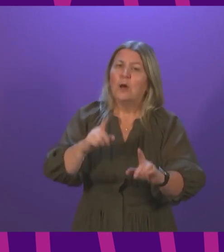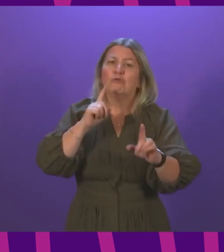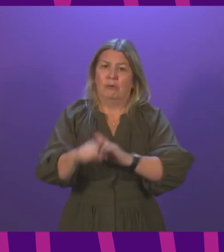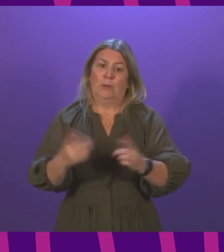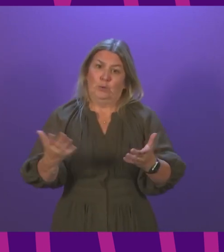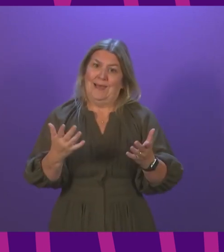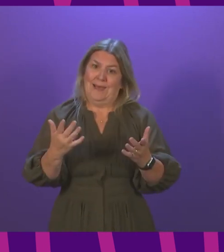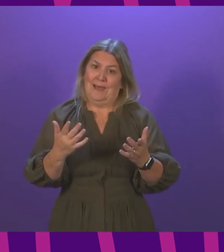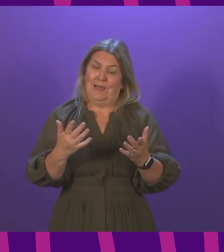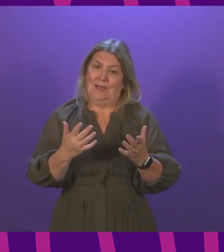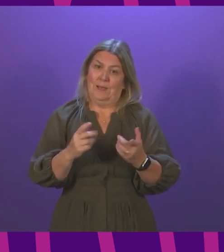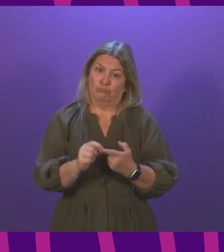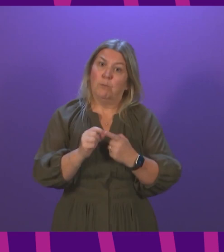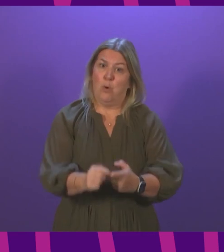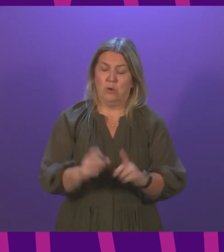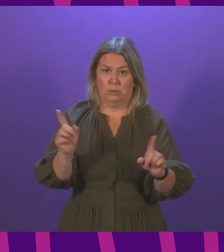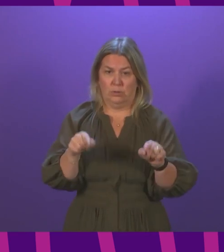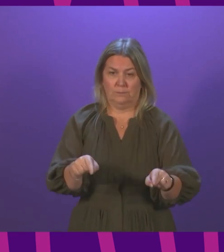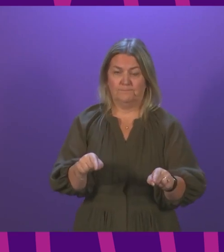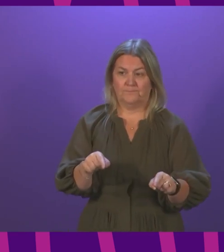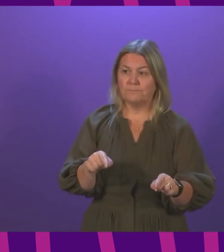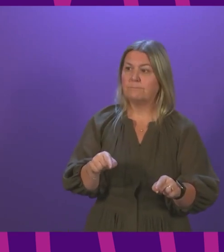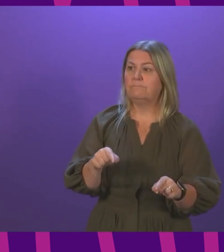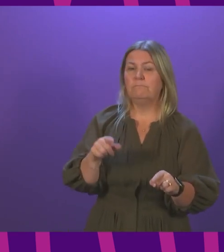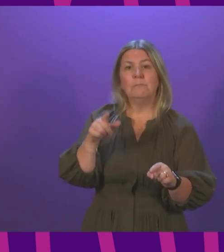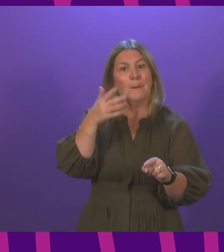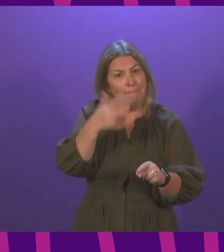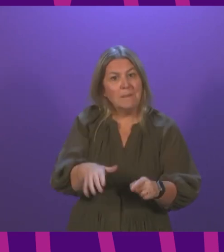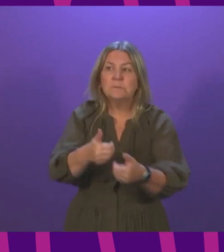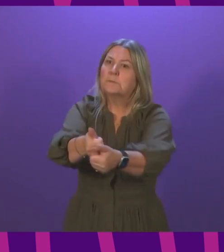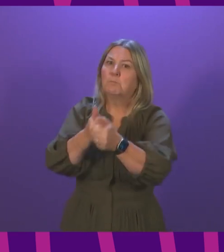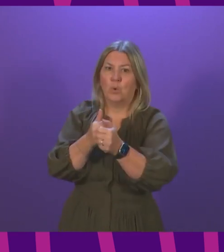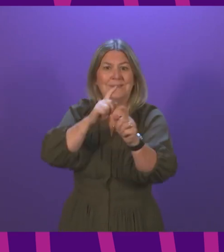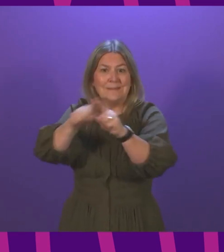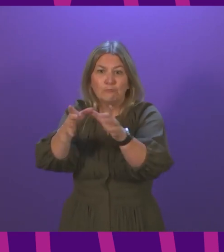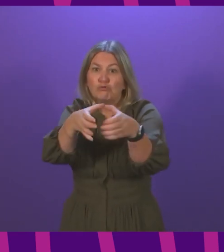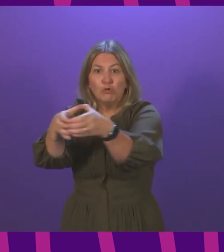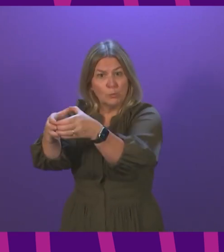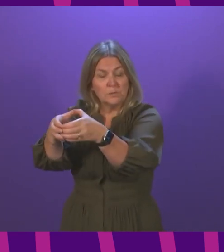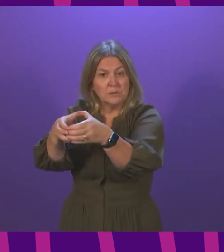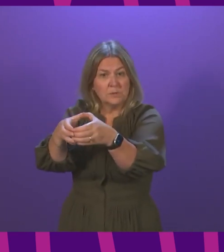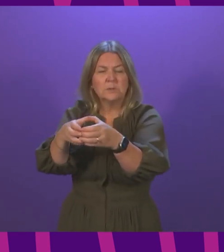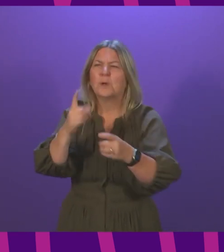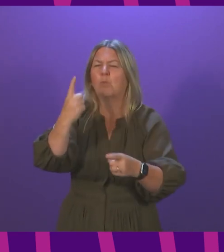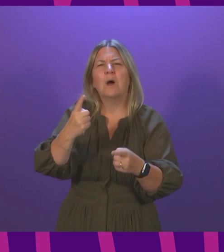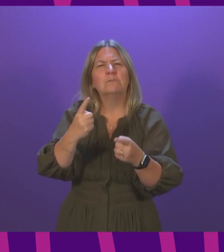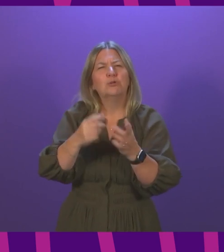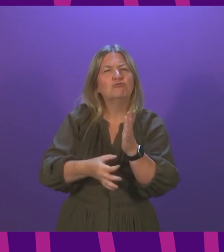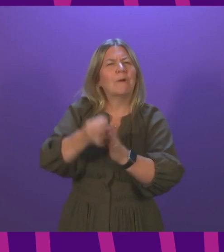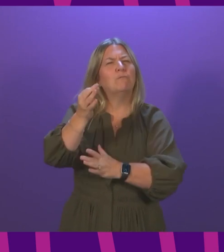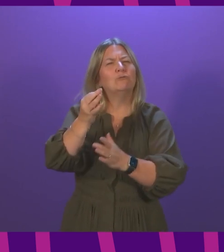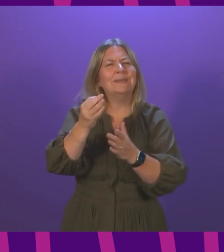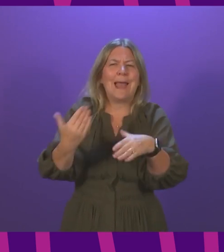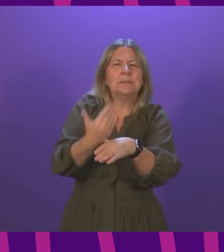forward has been backed by recovery groups across the country. One of those is recovery enterprises in